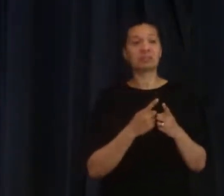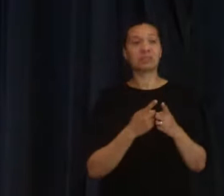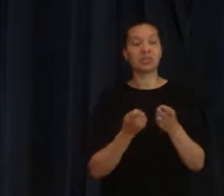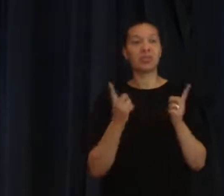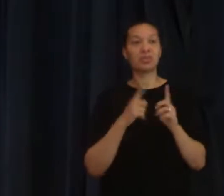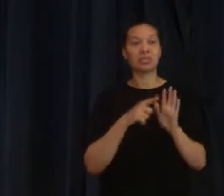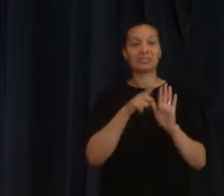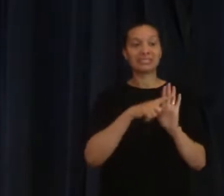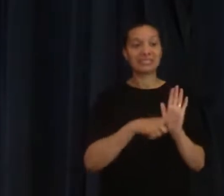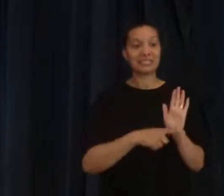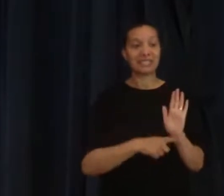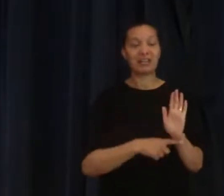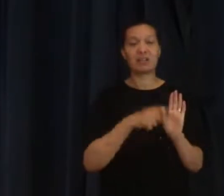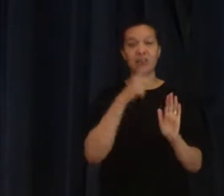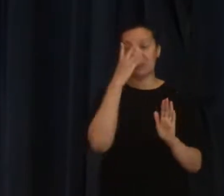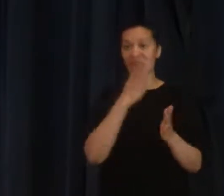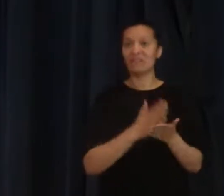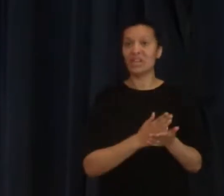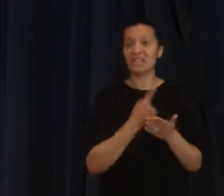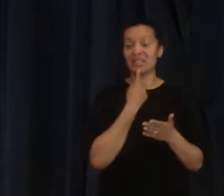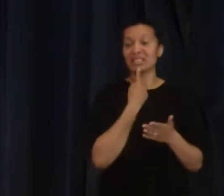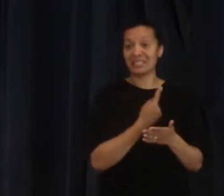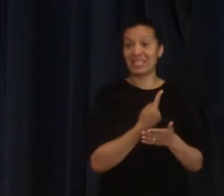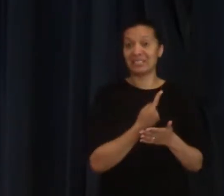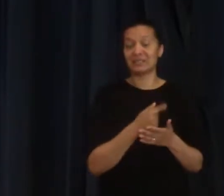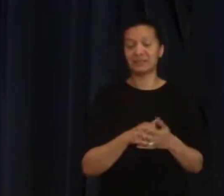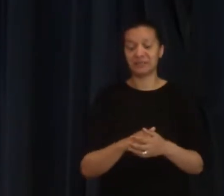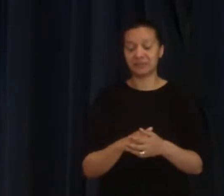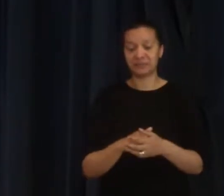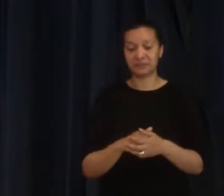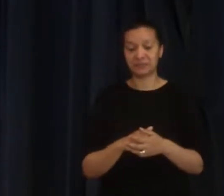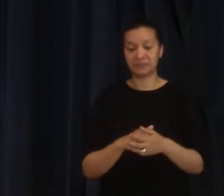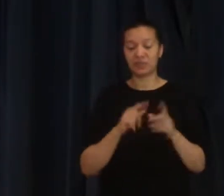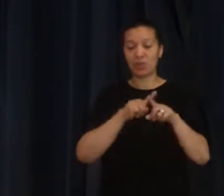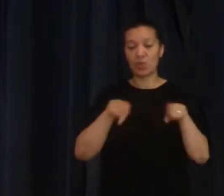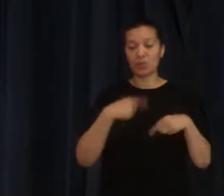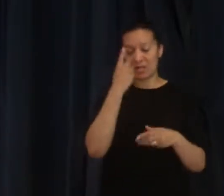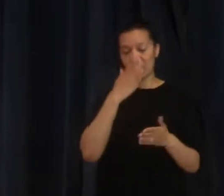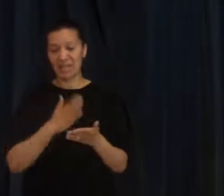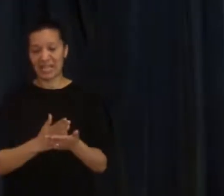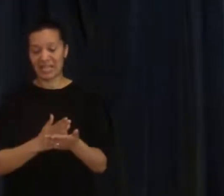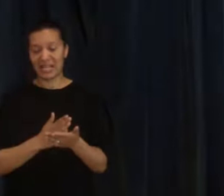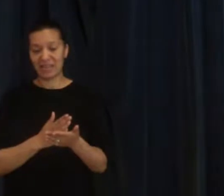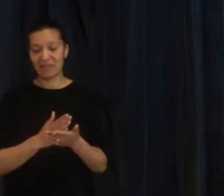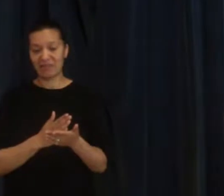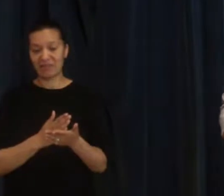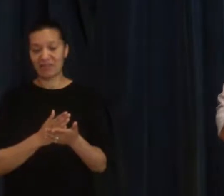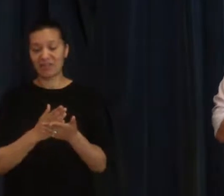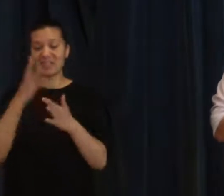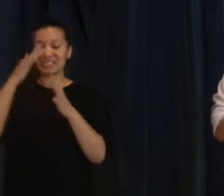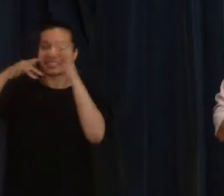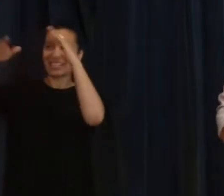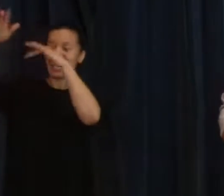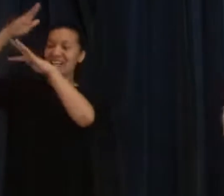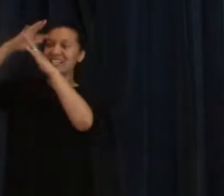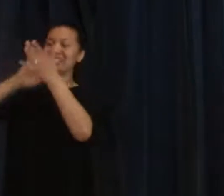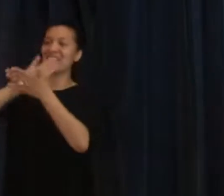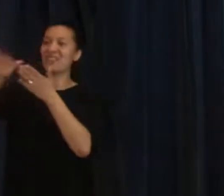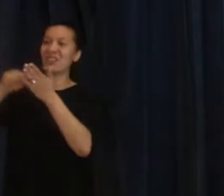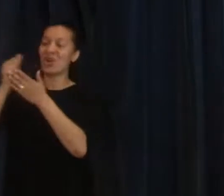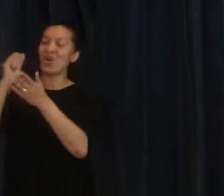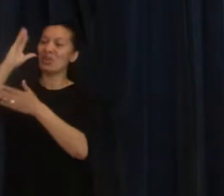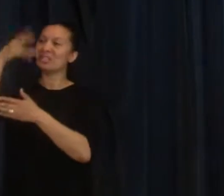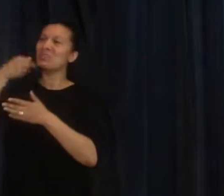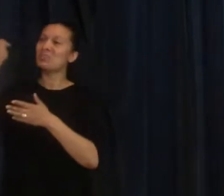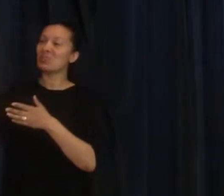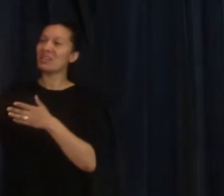statement of our faith and what we believe in. Part of it says the following. We believe in the deity of the Holy Spirit who